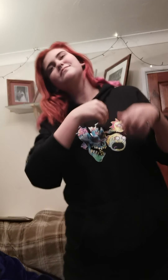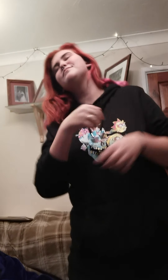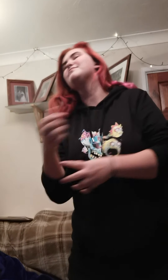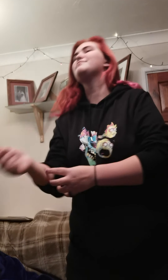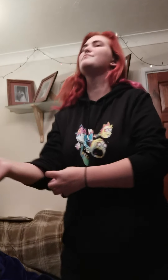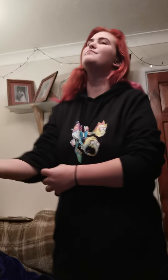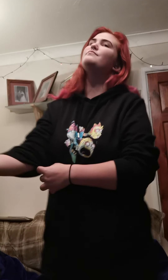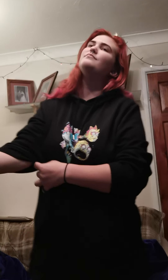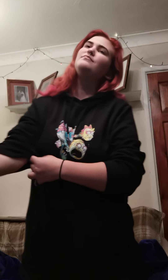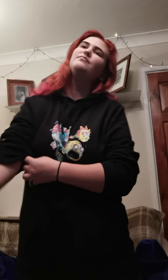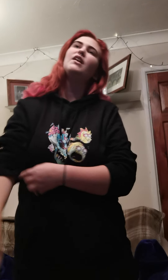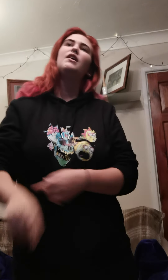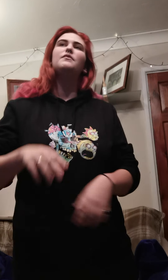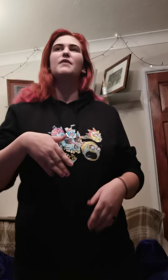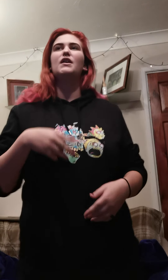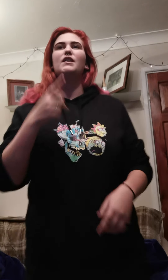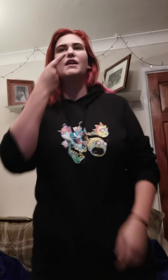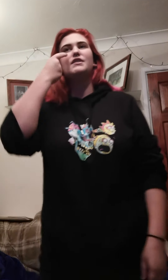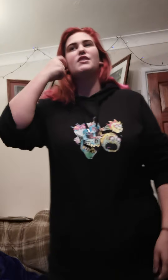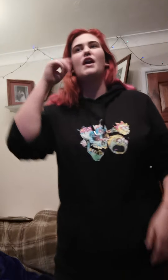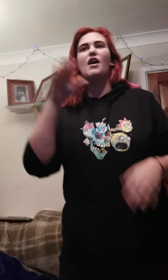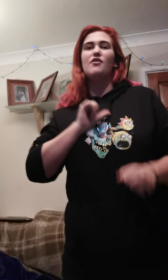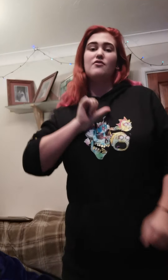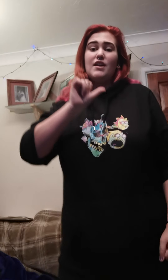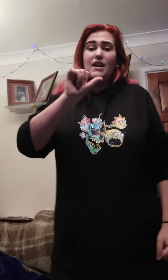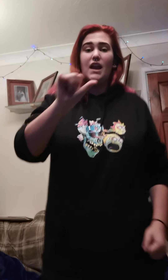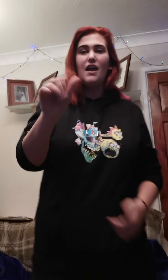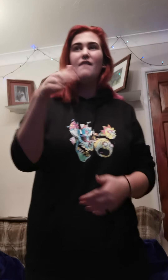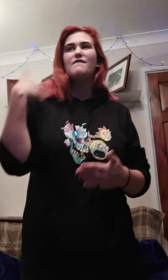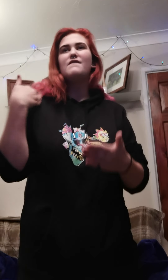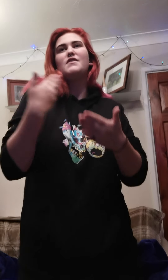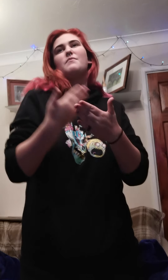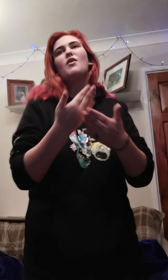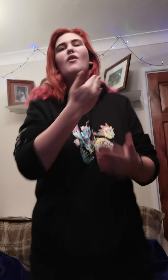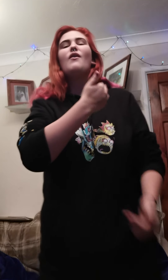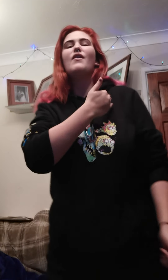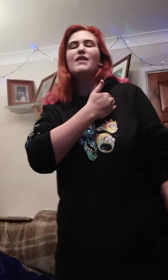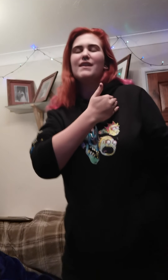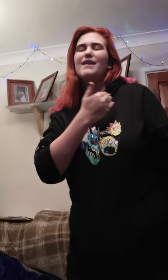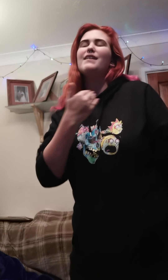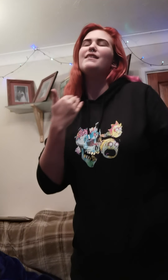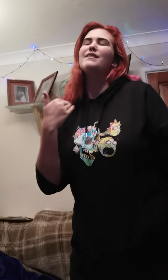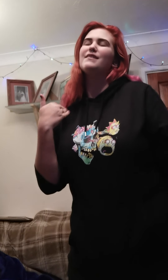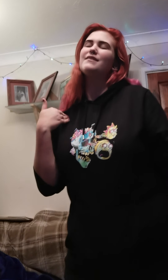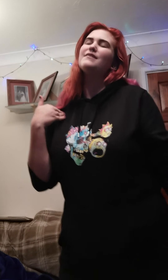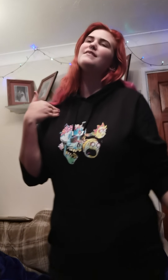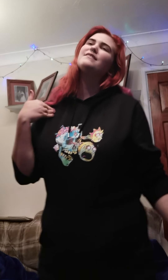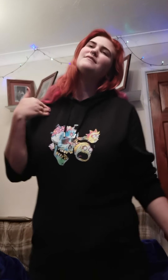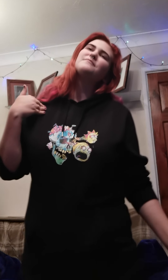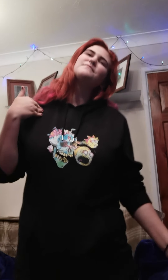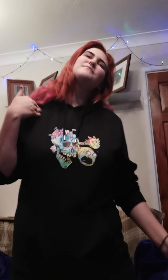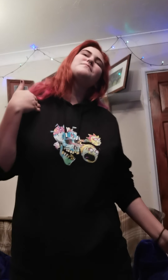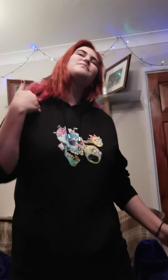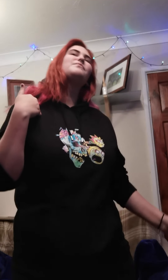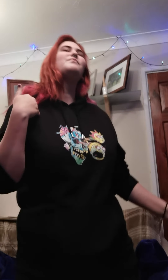Some find it in the love's Some